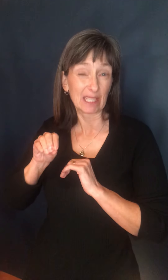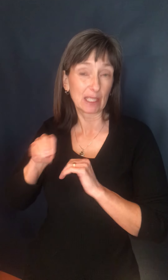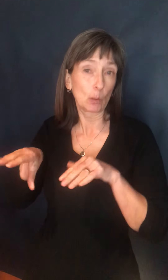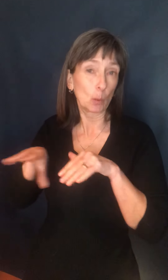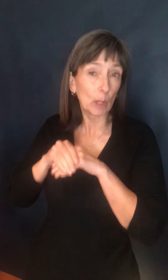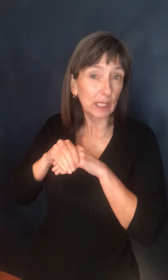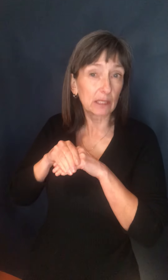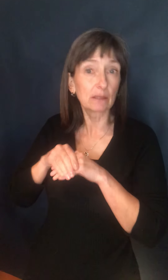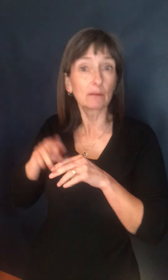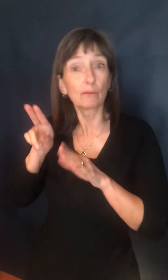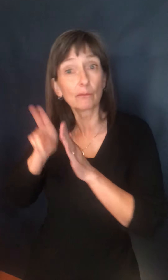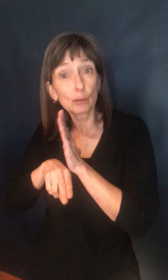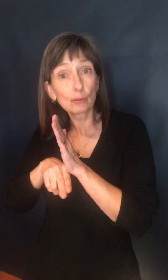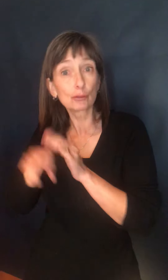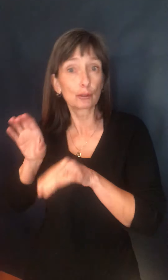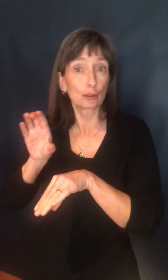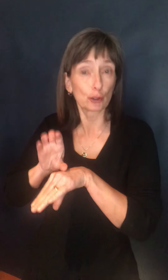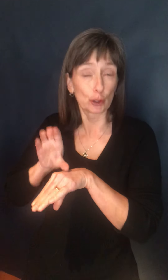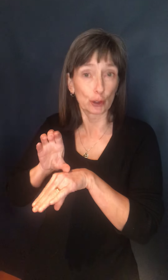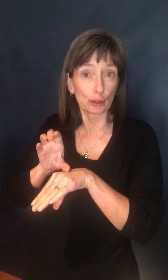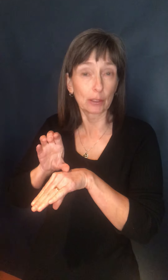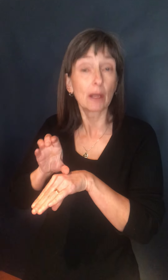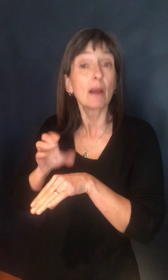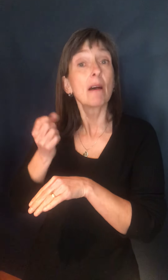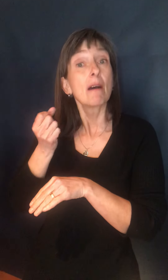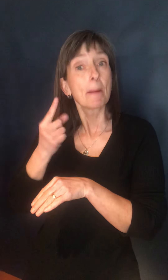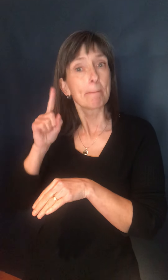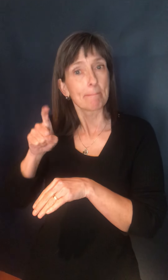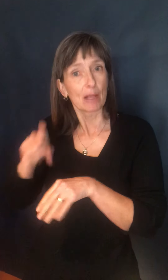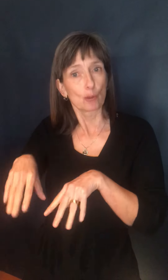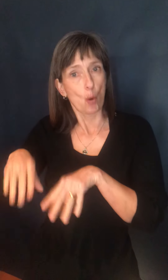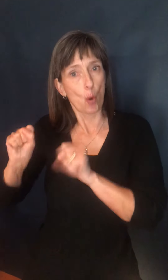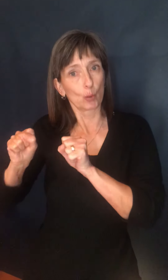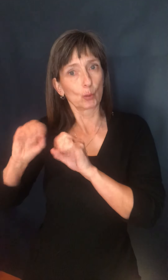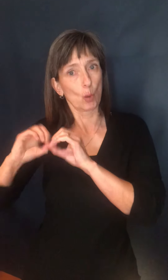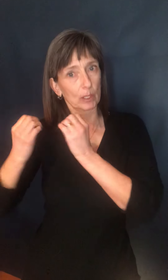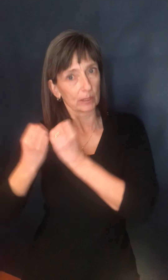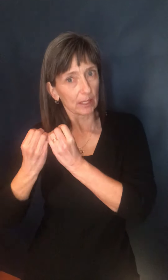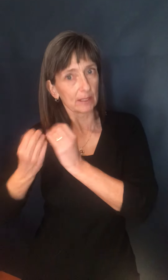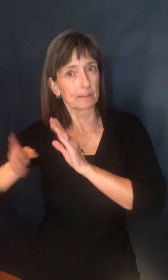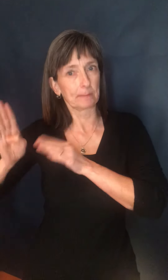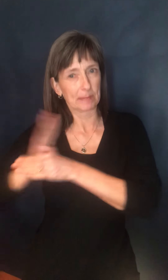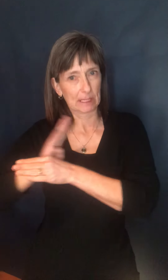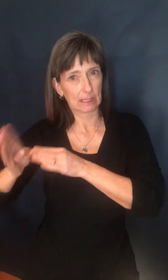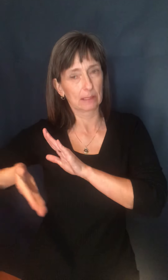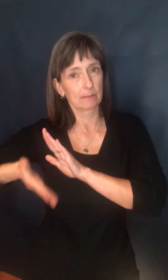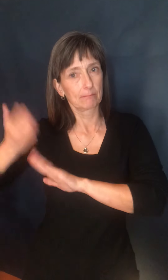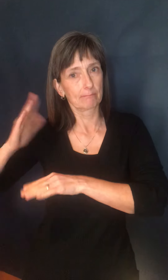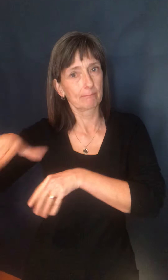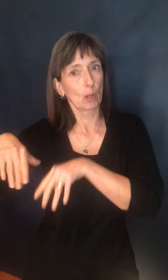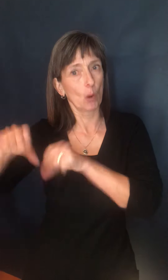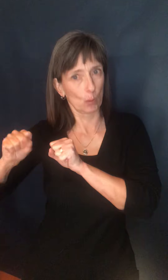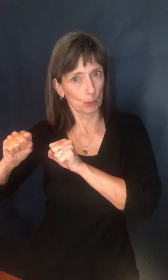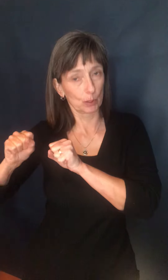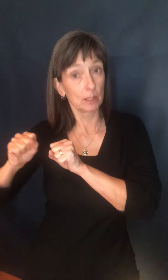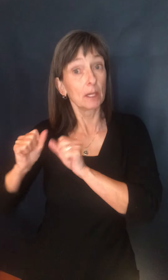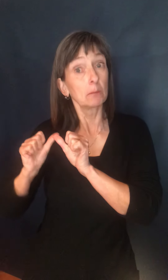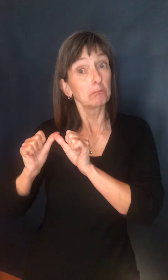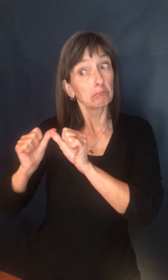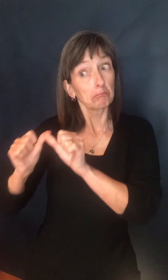services when held by an organization or a business. And if things continue to go well, we will, and